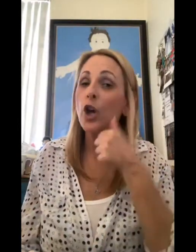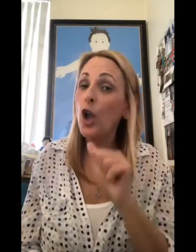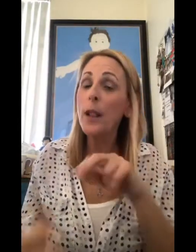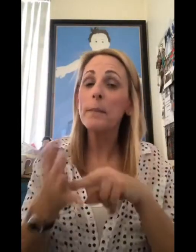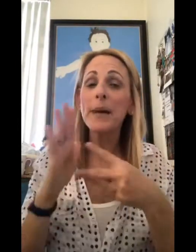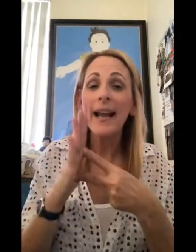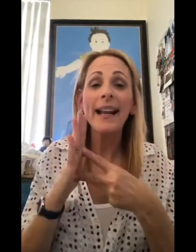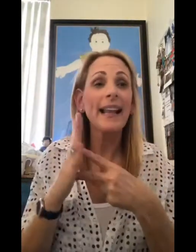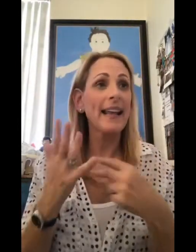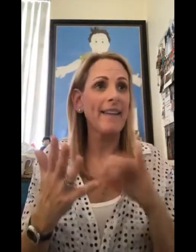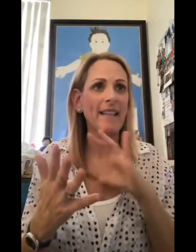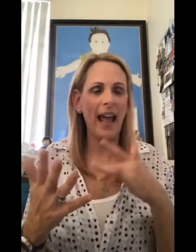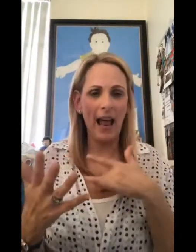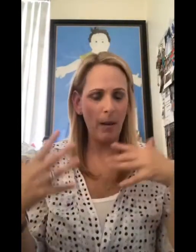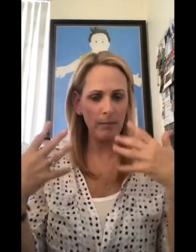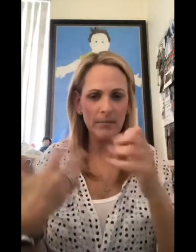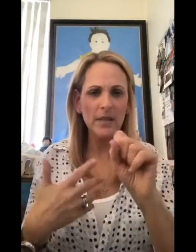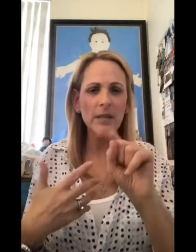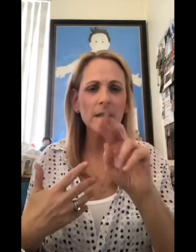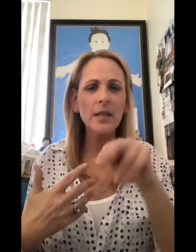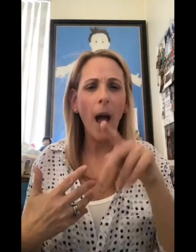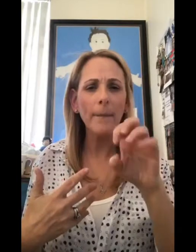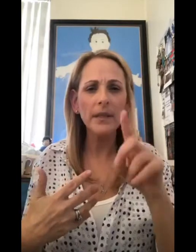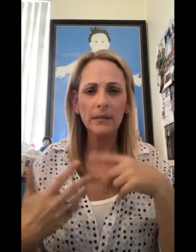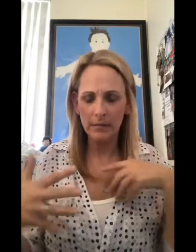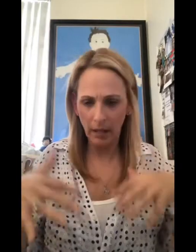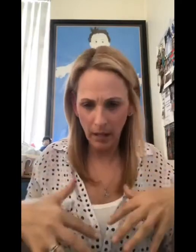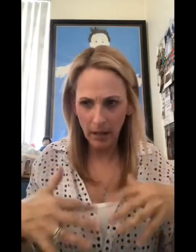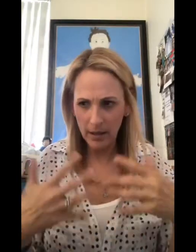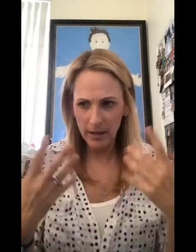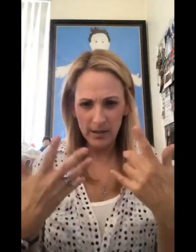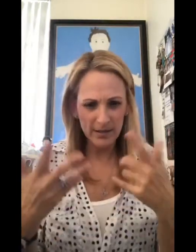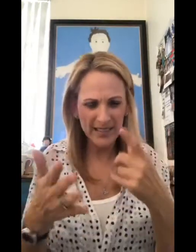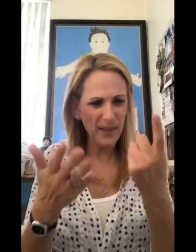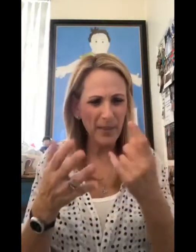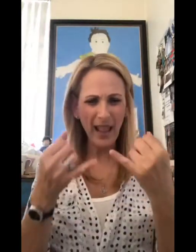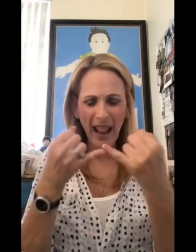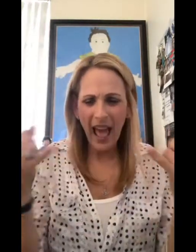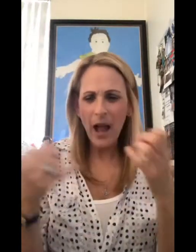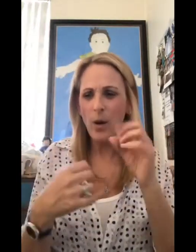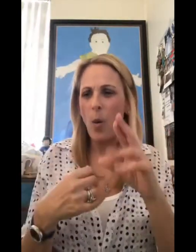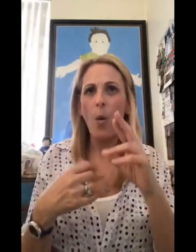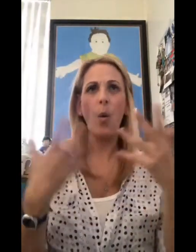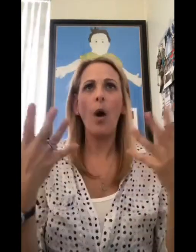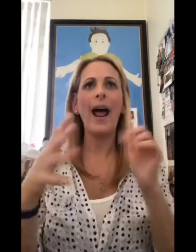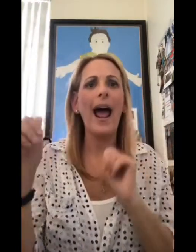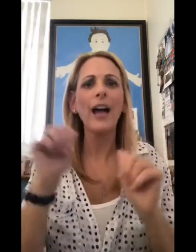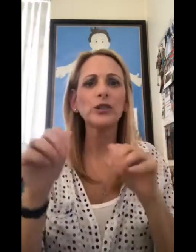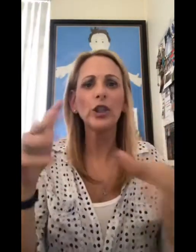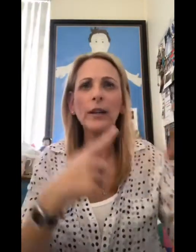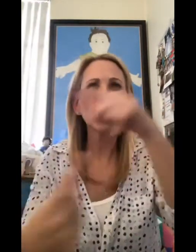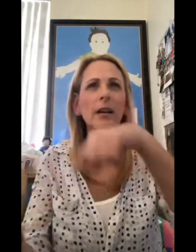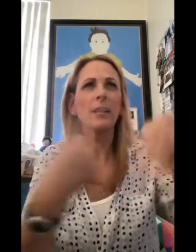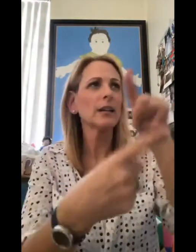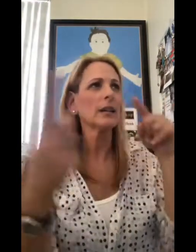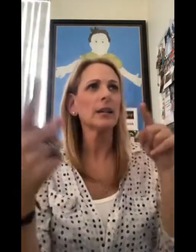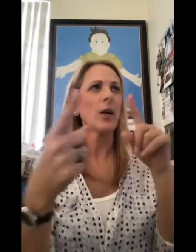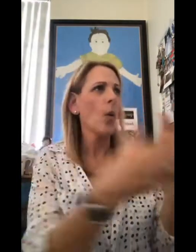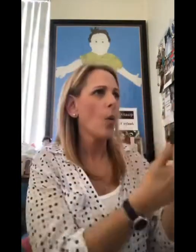She's a girl's girl. That means that I feel like, I mean, if I'm stumped at something or I'm stuck with a line or I don't know what the action that's going